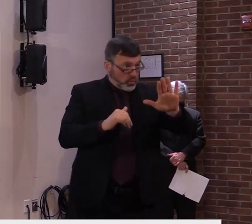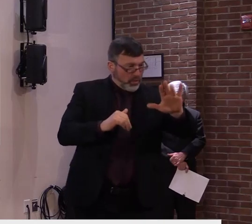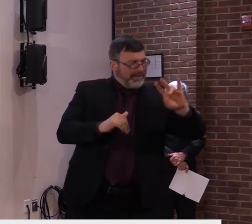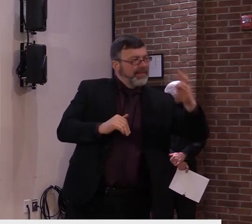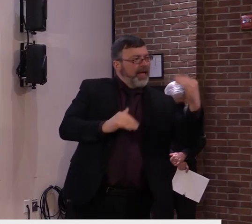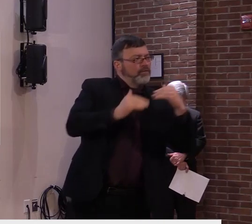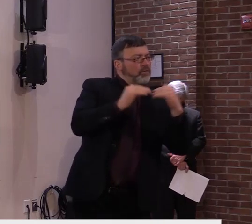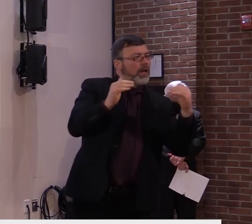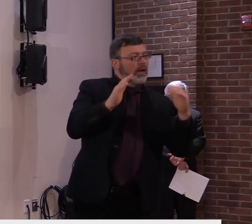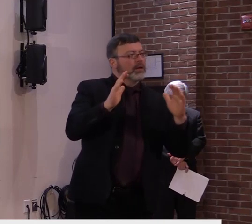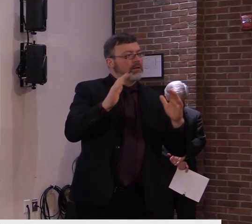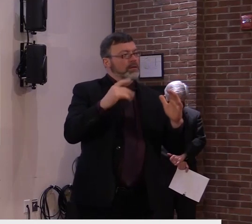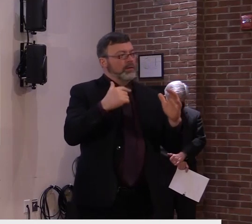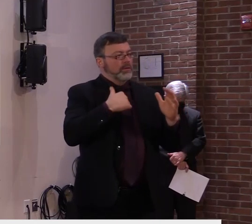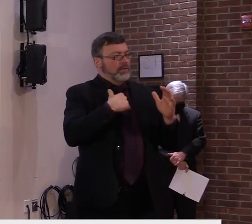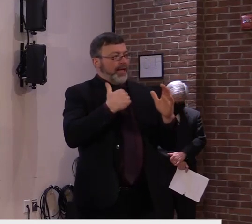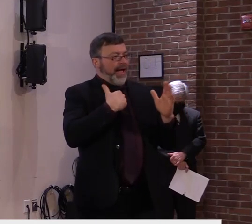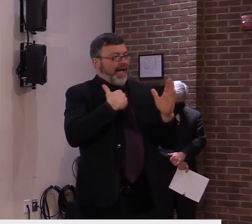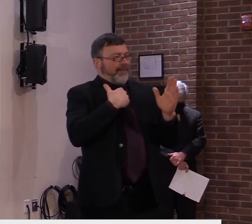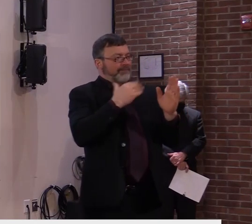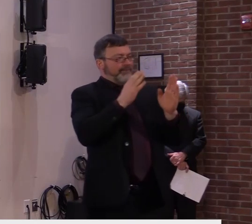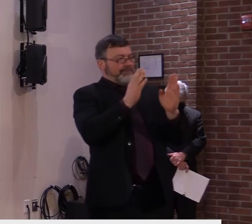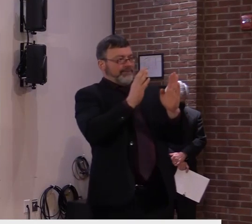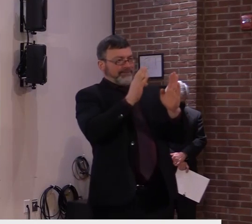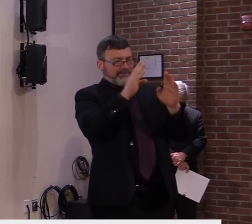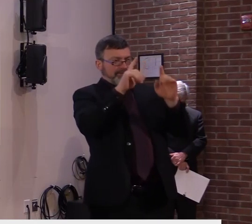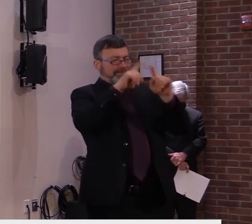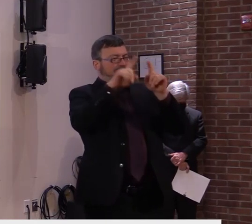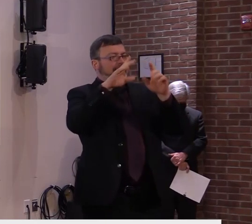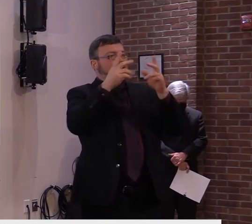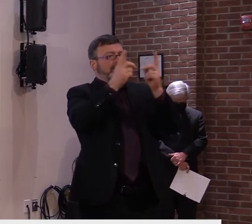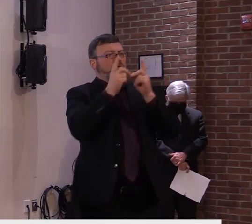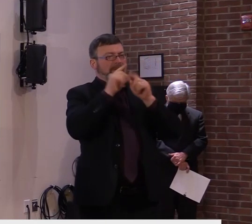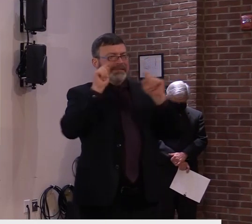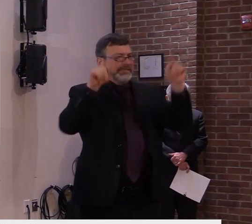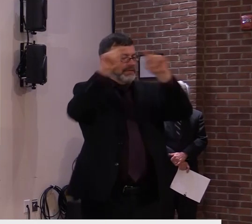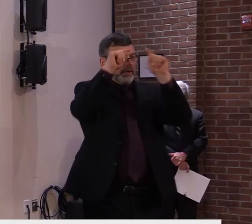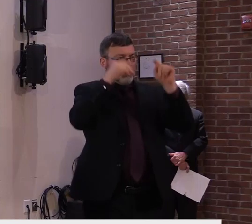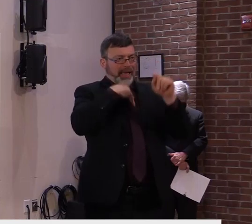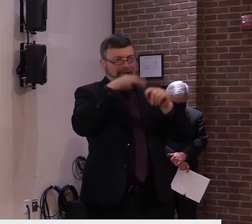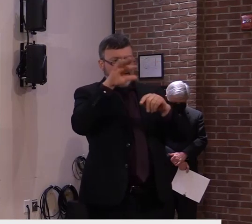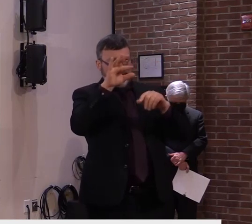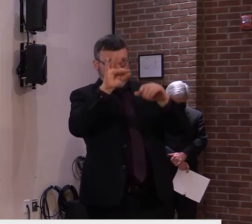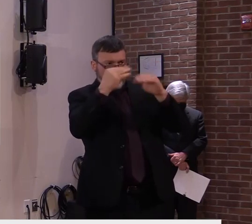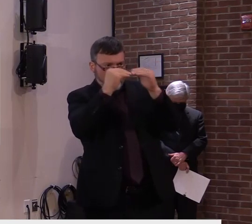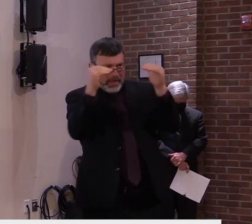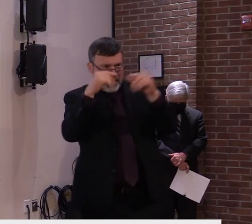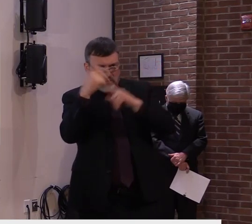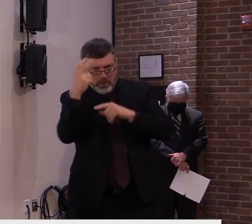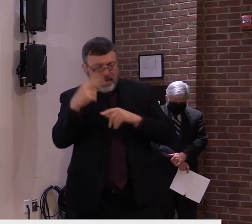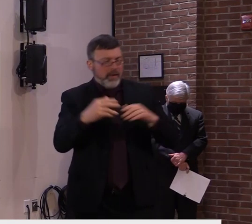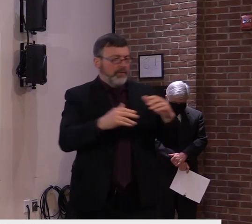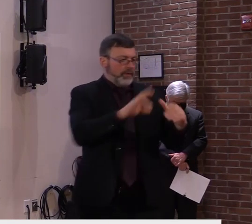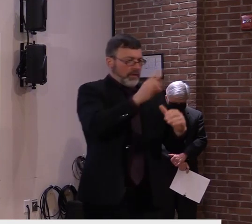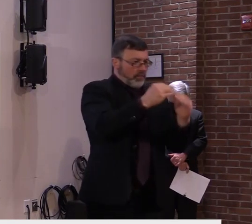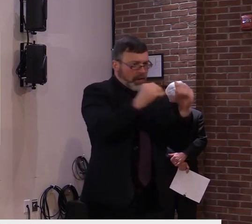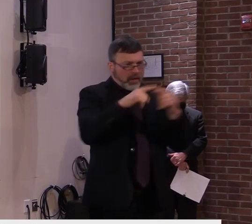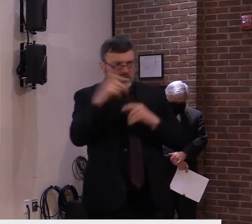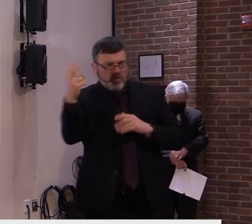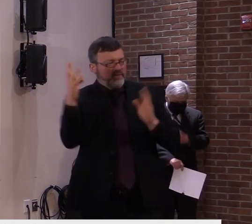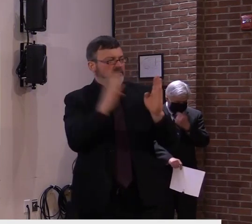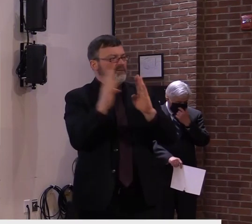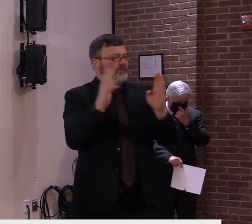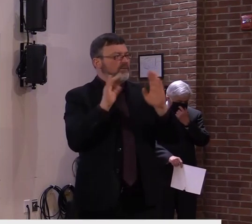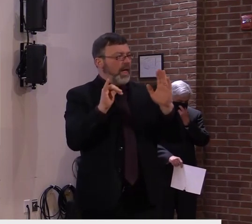schools like 7-12. So, as you can imagine, it's pretty diverse landscape in terms of we start thinking about things like distancing. So